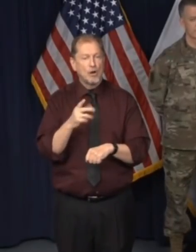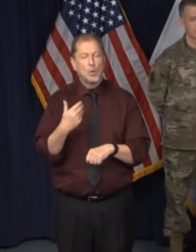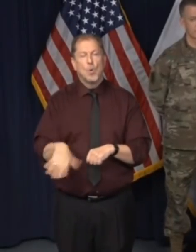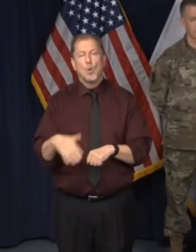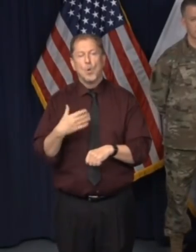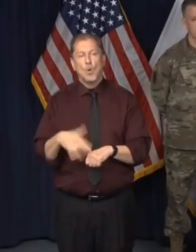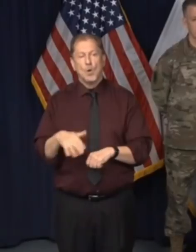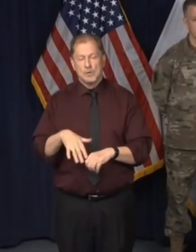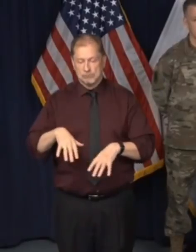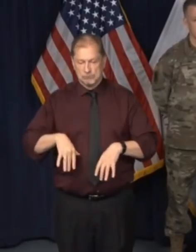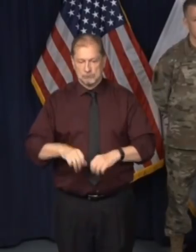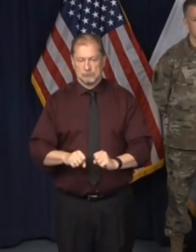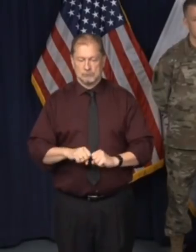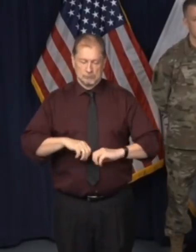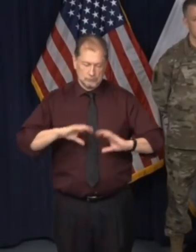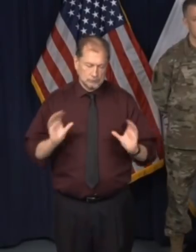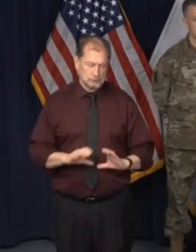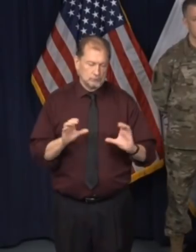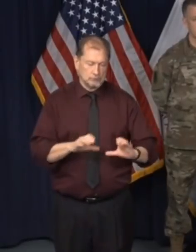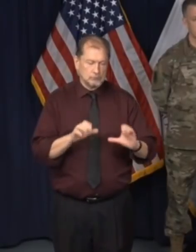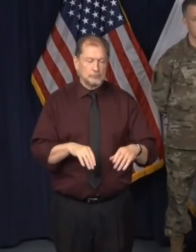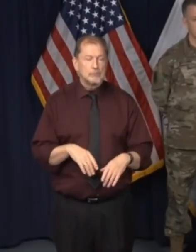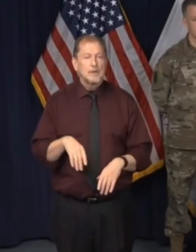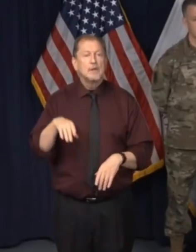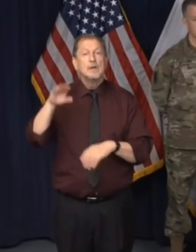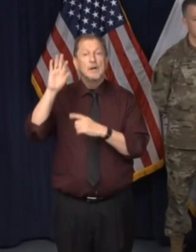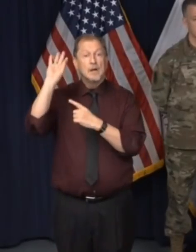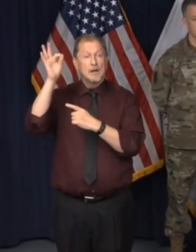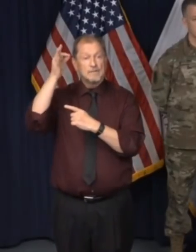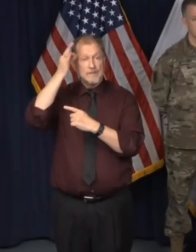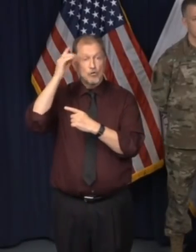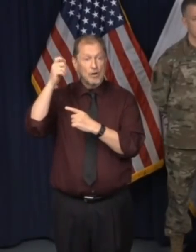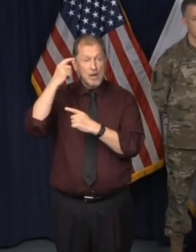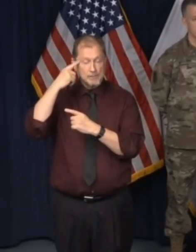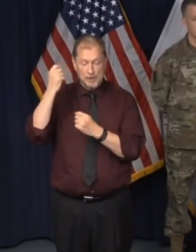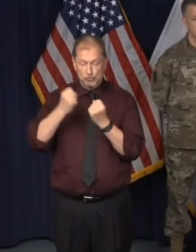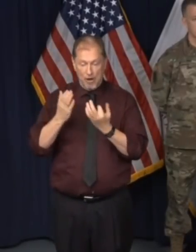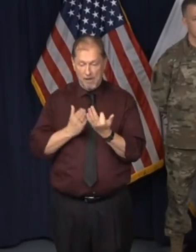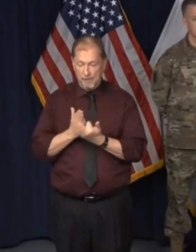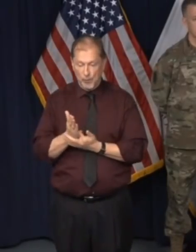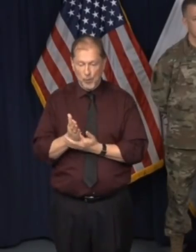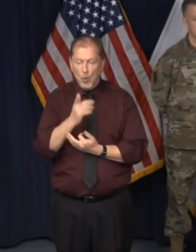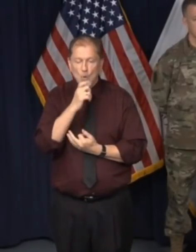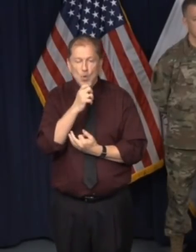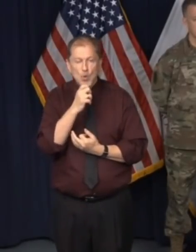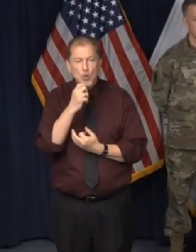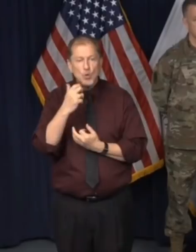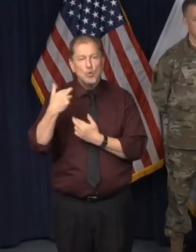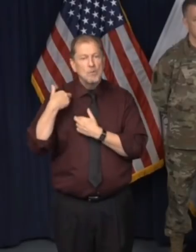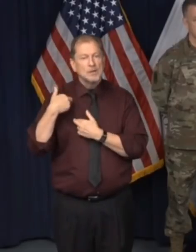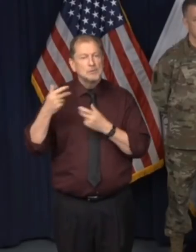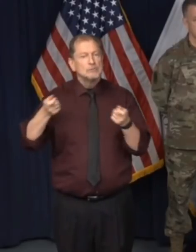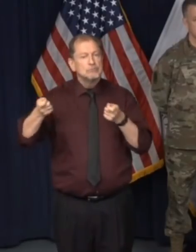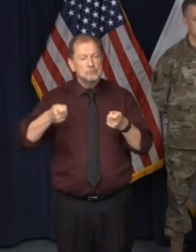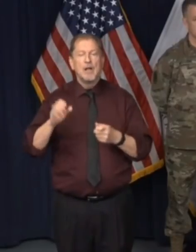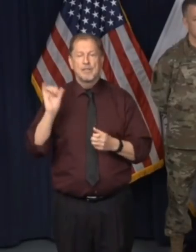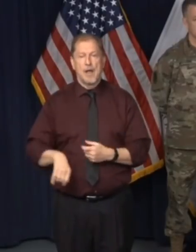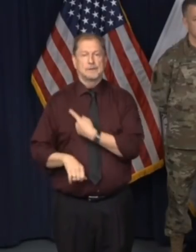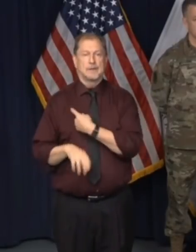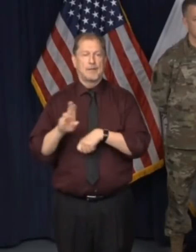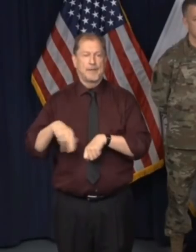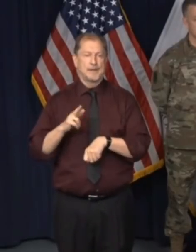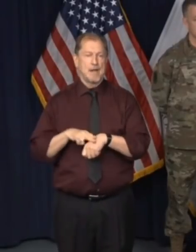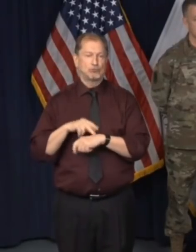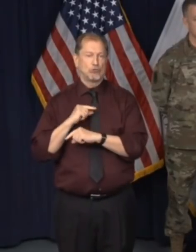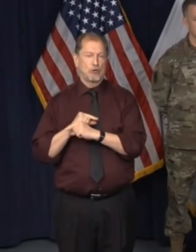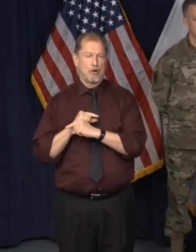taking over, in some cases, for federal government drive-through facilities. But it is the National Guard that has done not